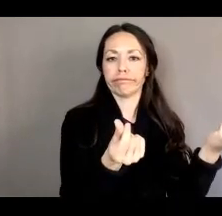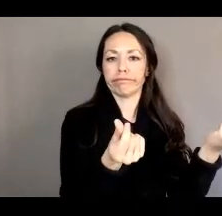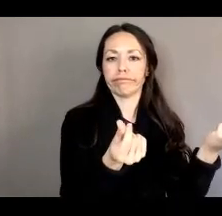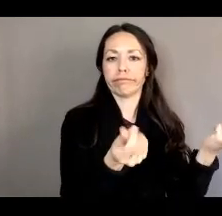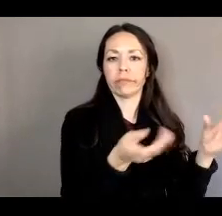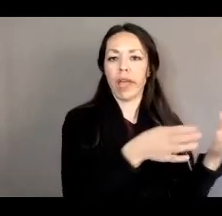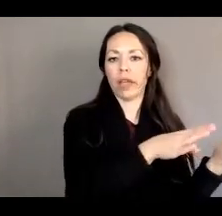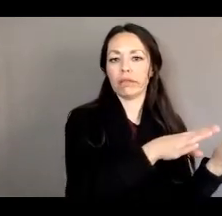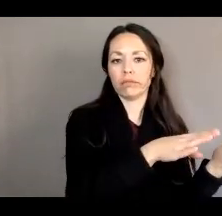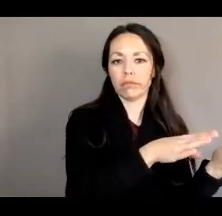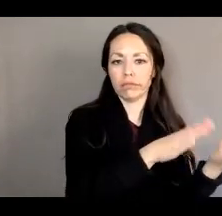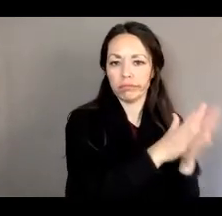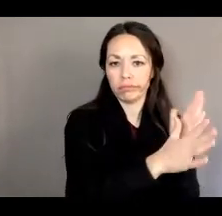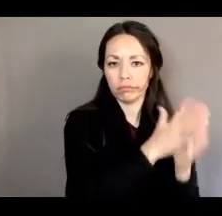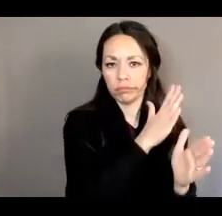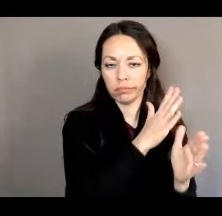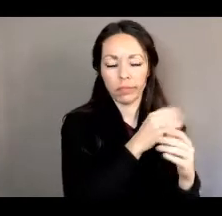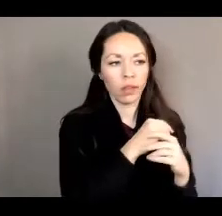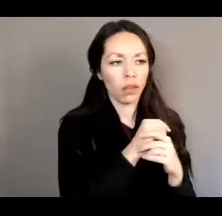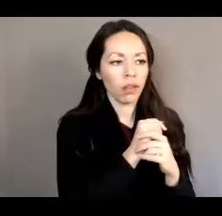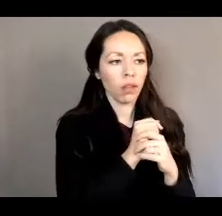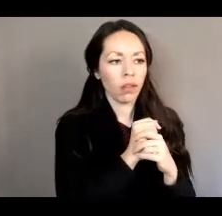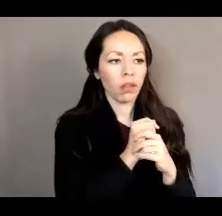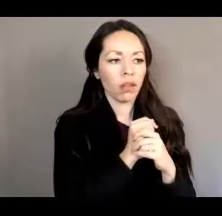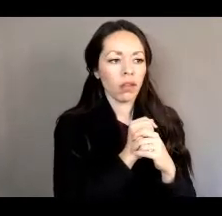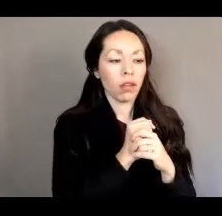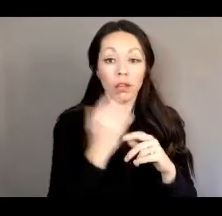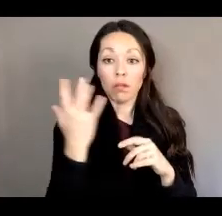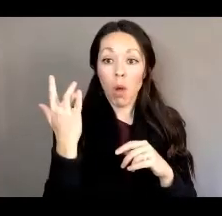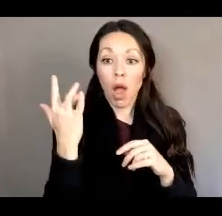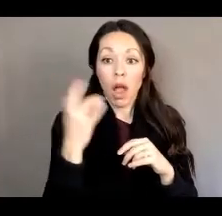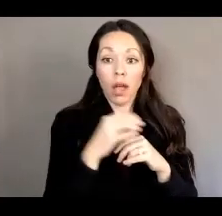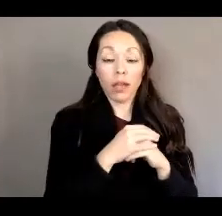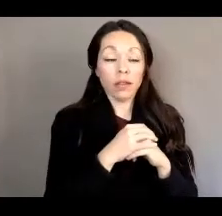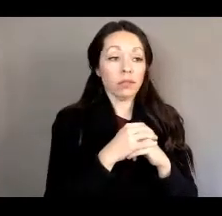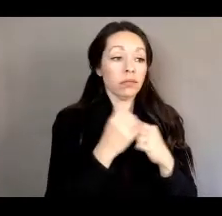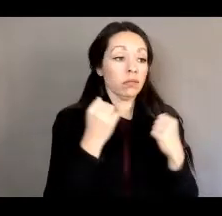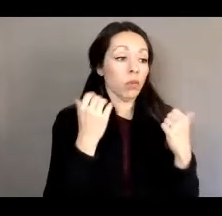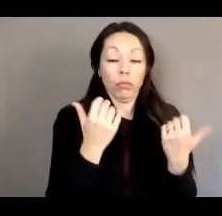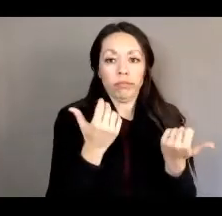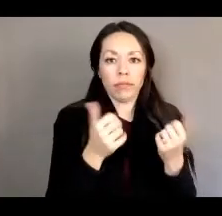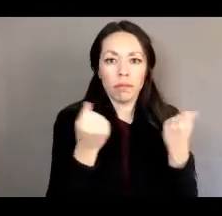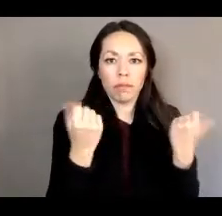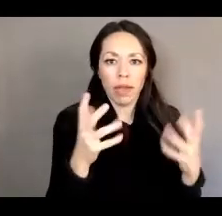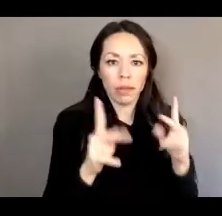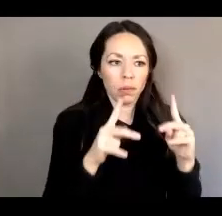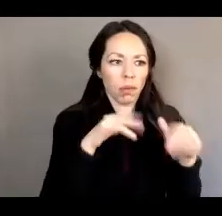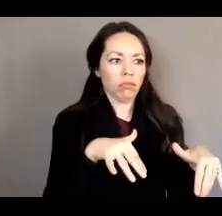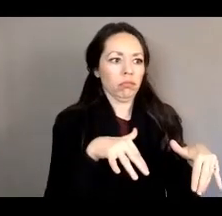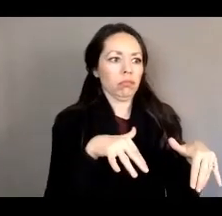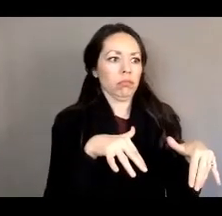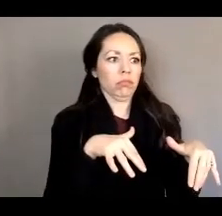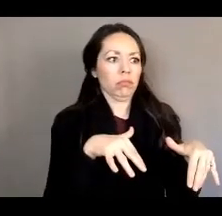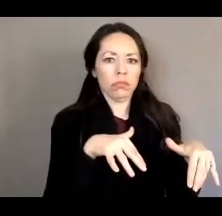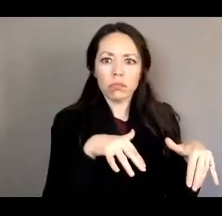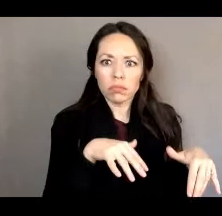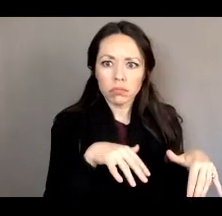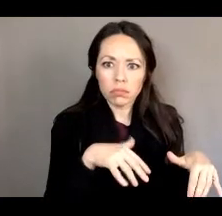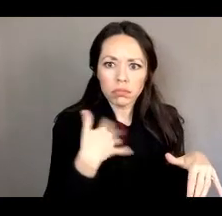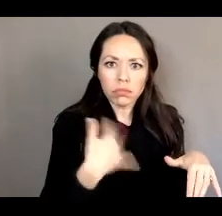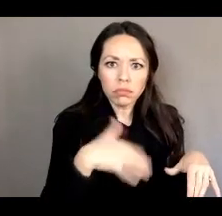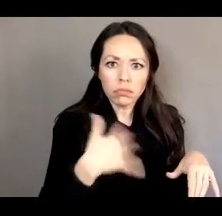a lot of, uh, to a shock of many people. Um, the Senate is